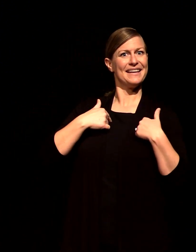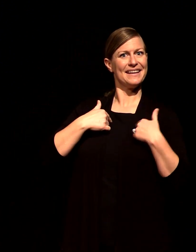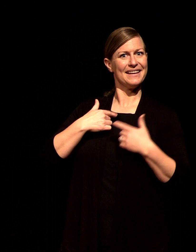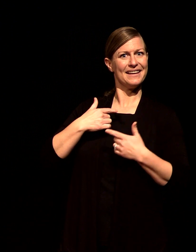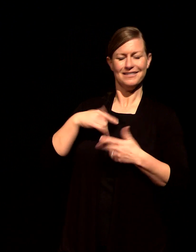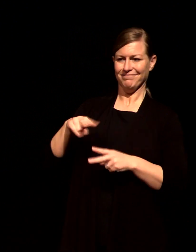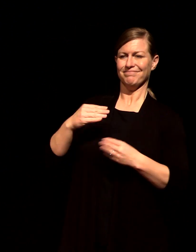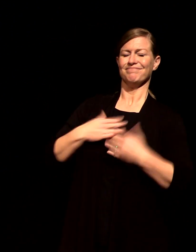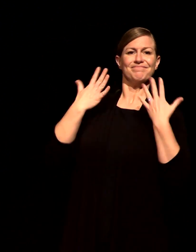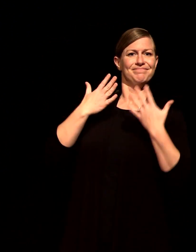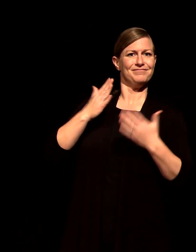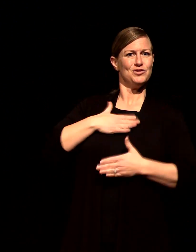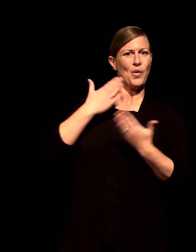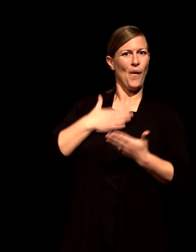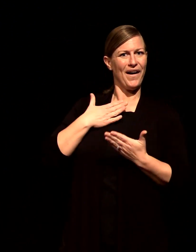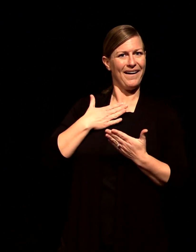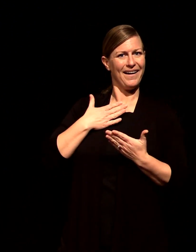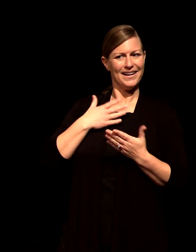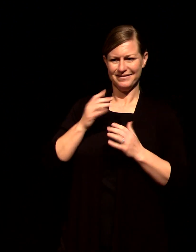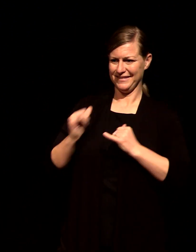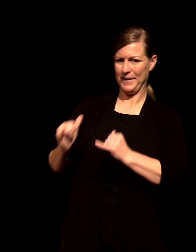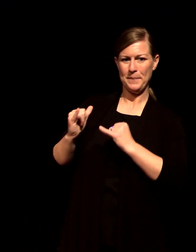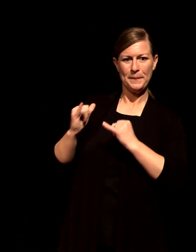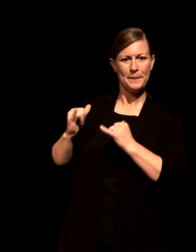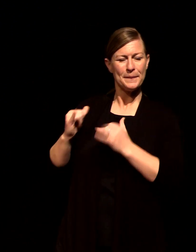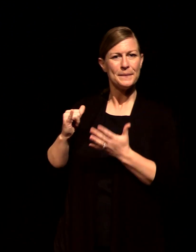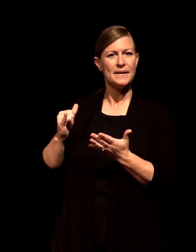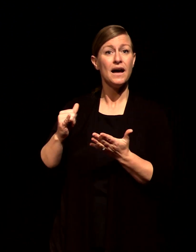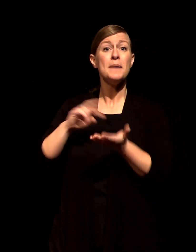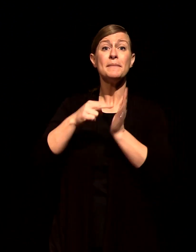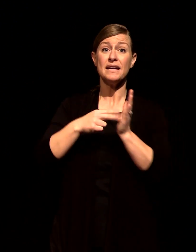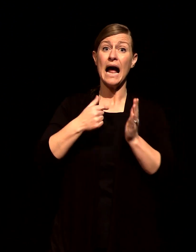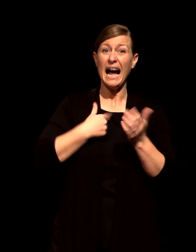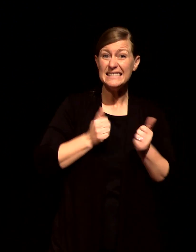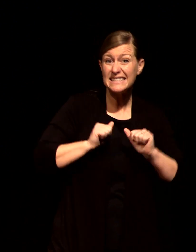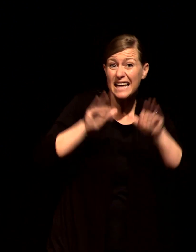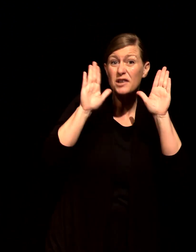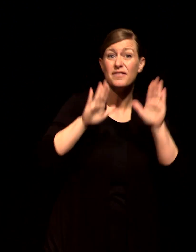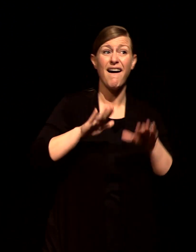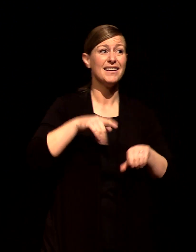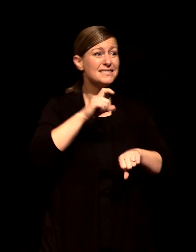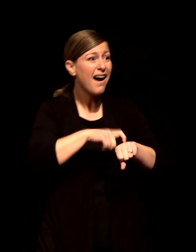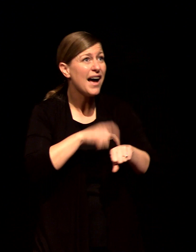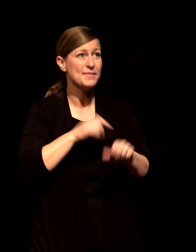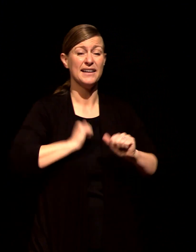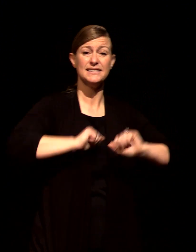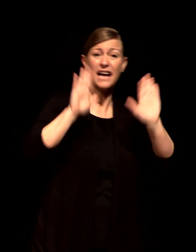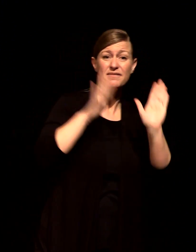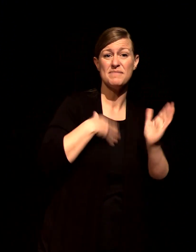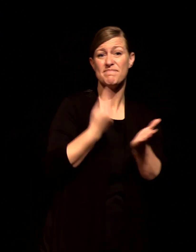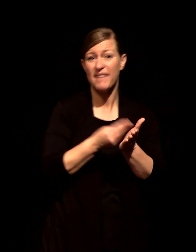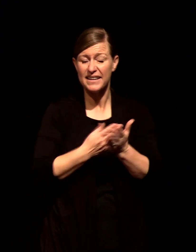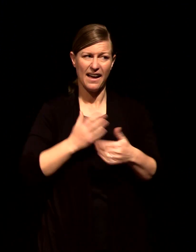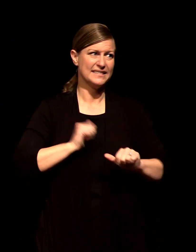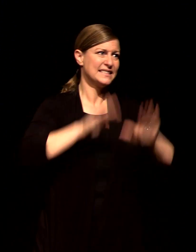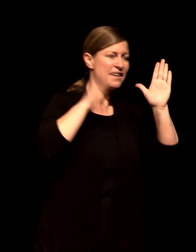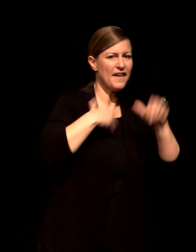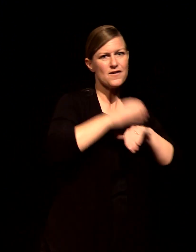far outweighs the frustration and so we lean in and we go back and we participate in this serious